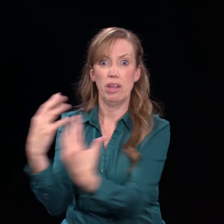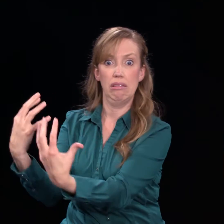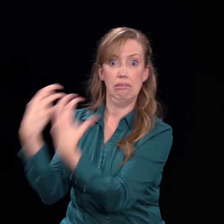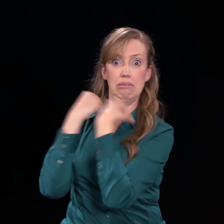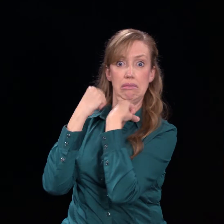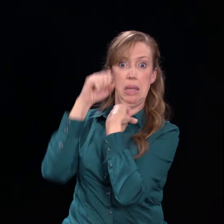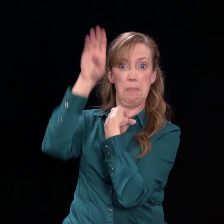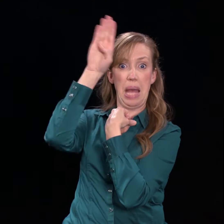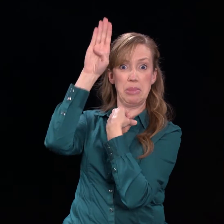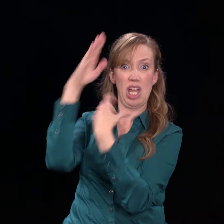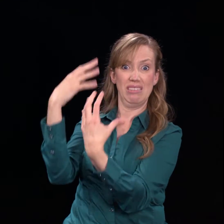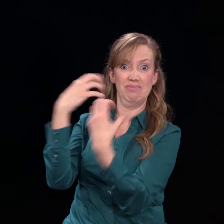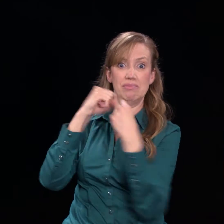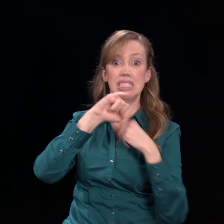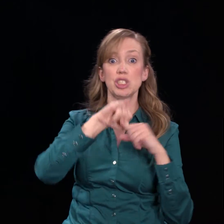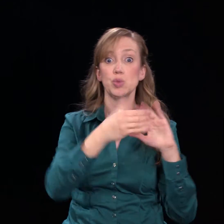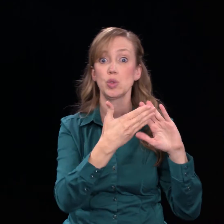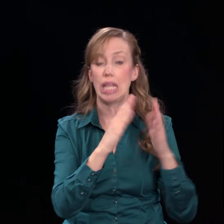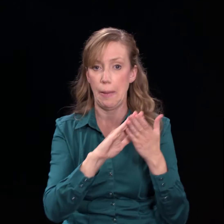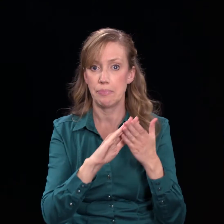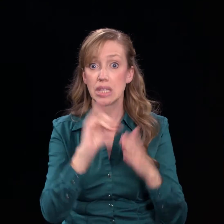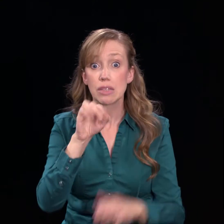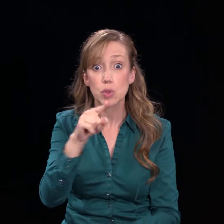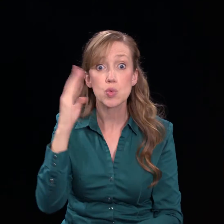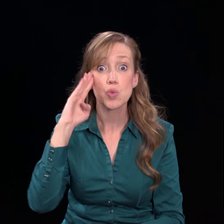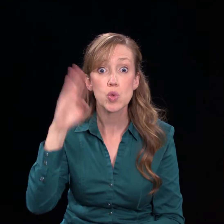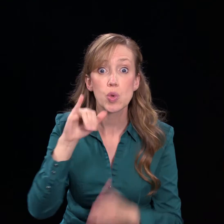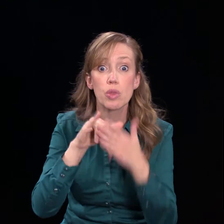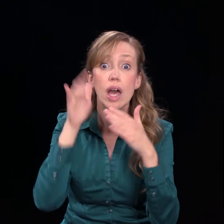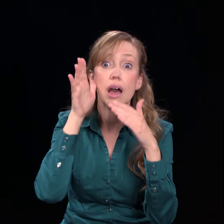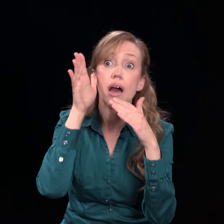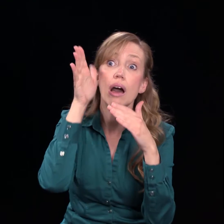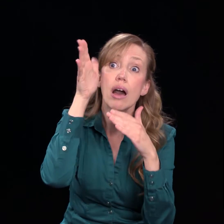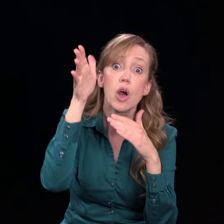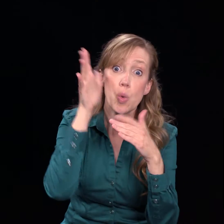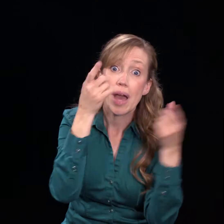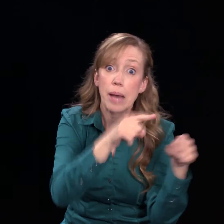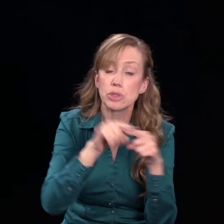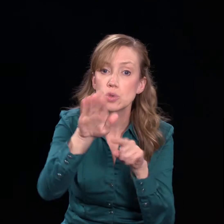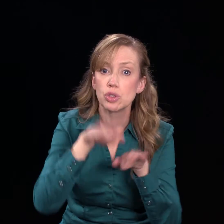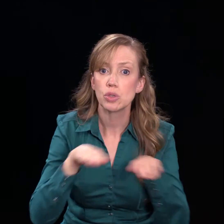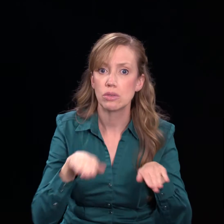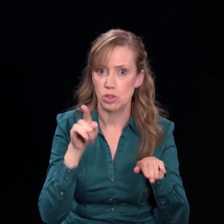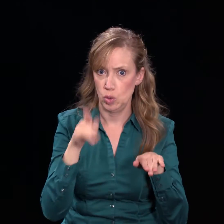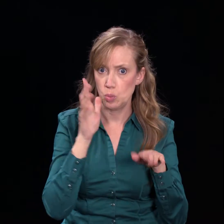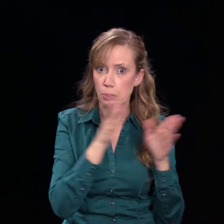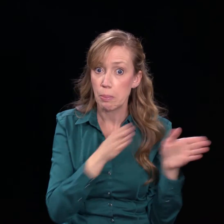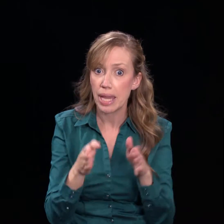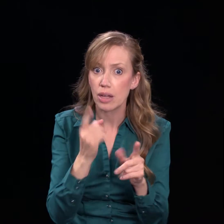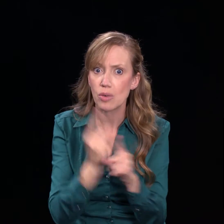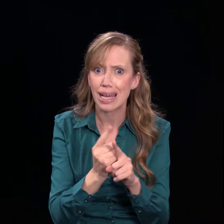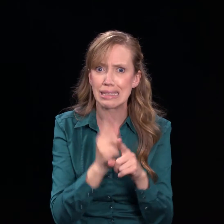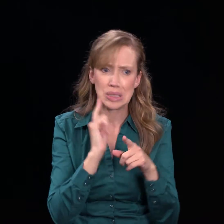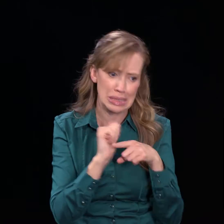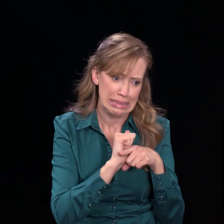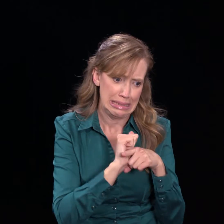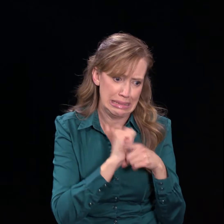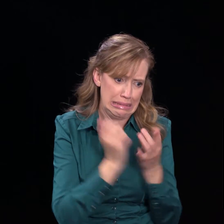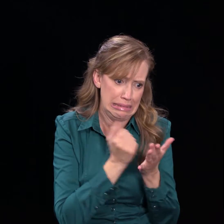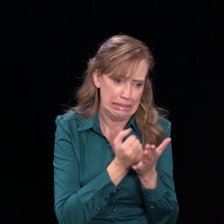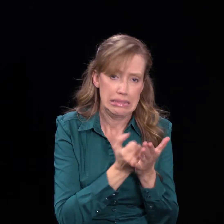Now if you knew that that was going to happen to your children, you'd do everything you could to prepare them for such a time, wouldn't you?